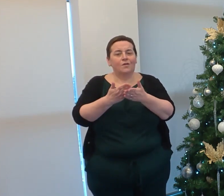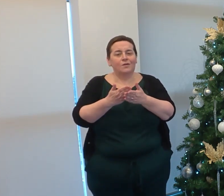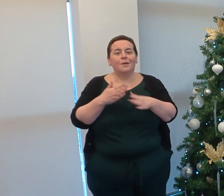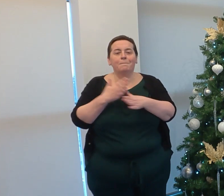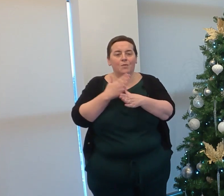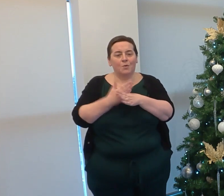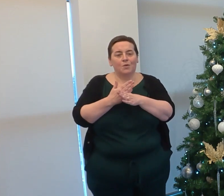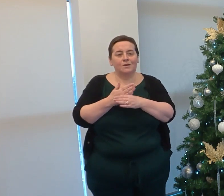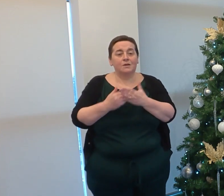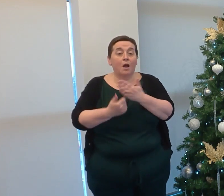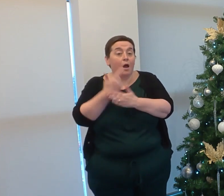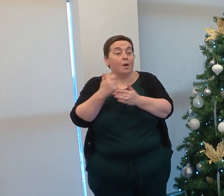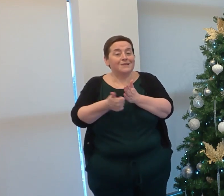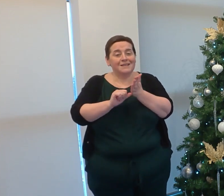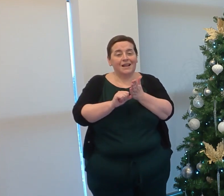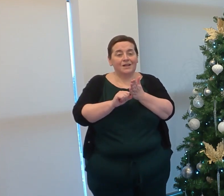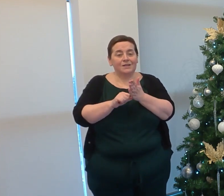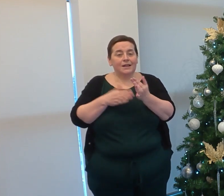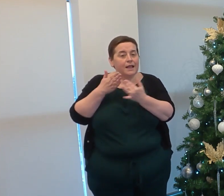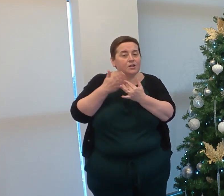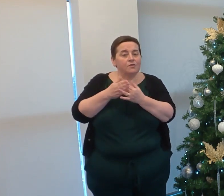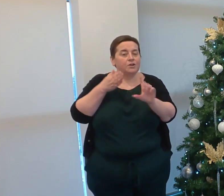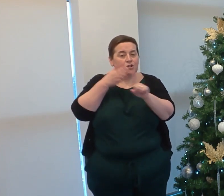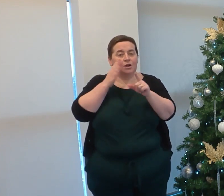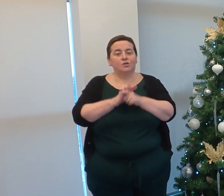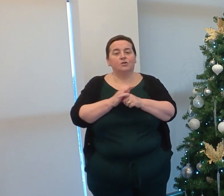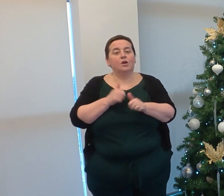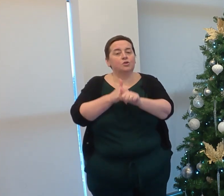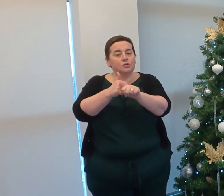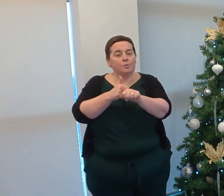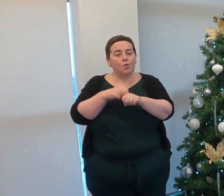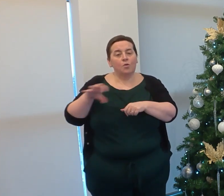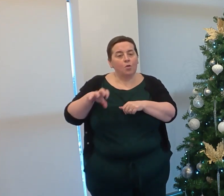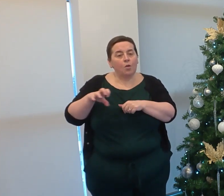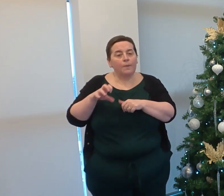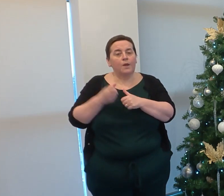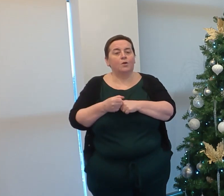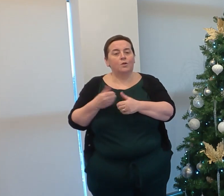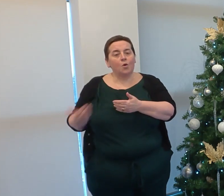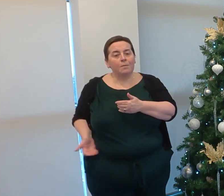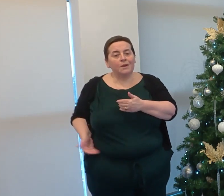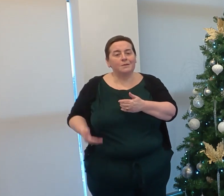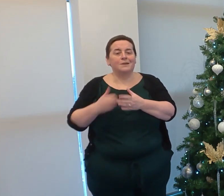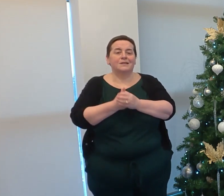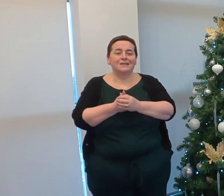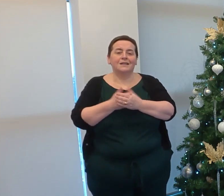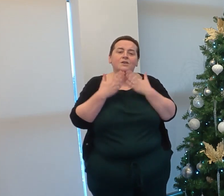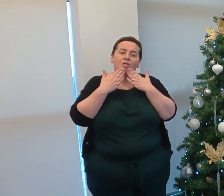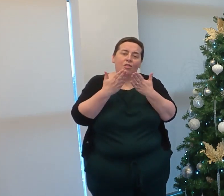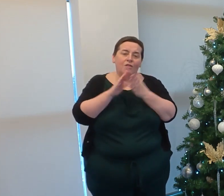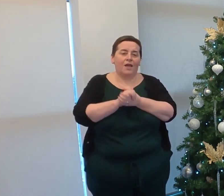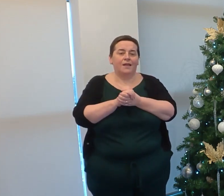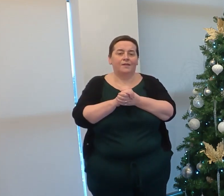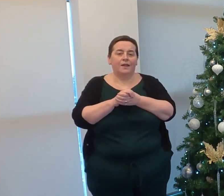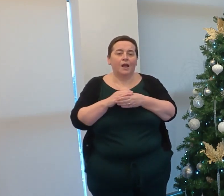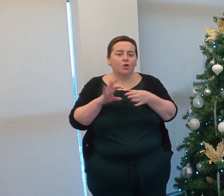employability and upskilling intervention targets to support the local economy recovery thanks to